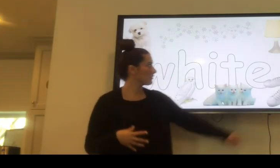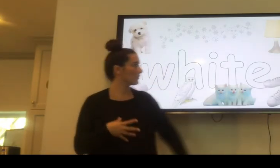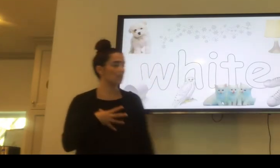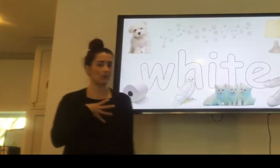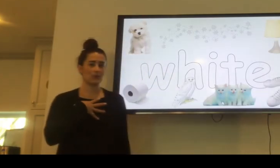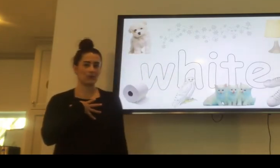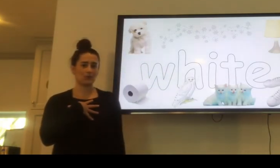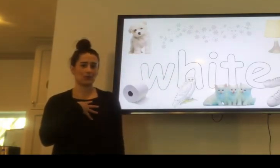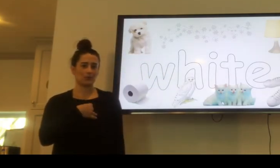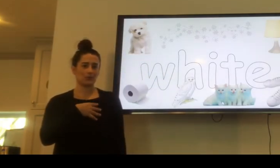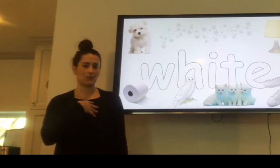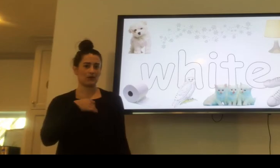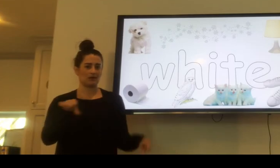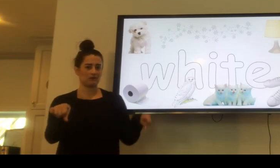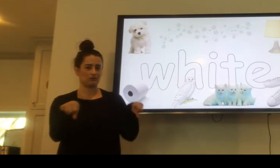White shoes.